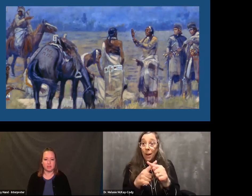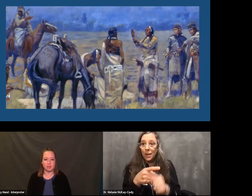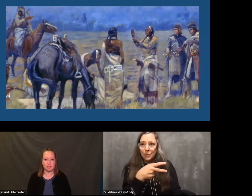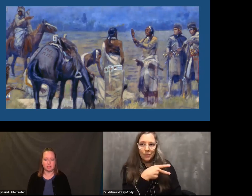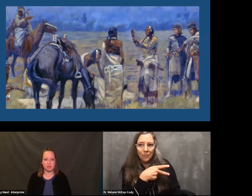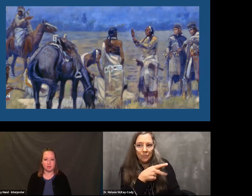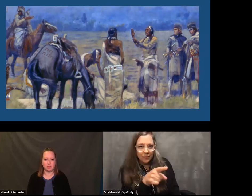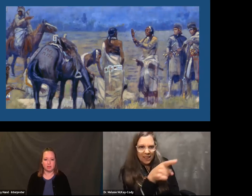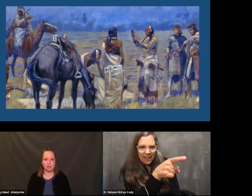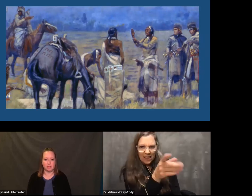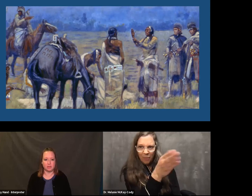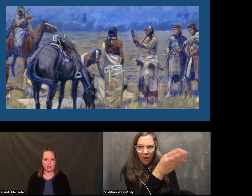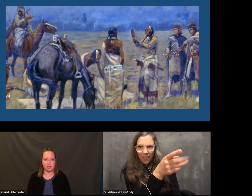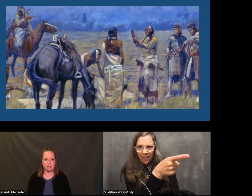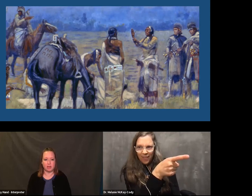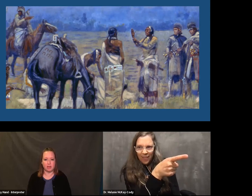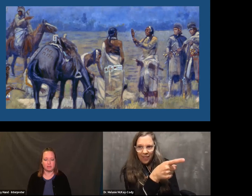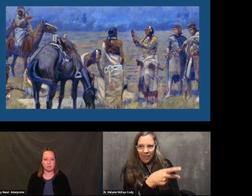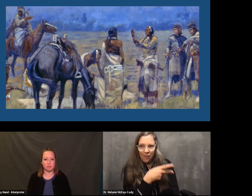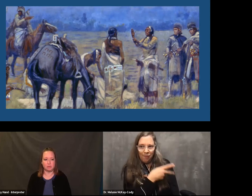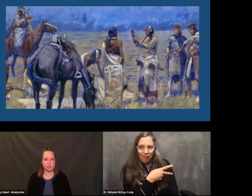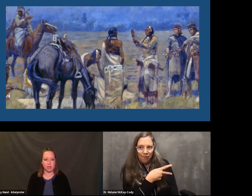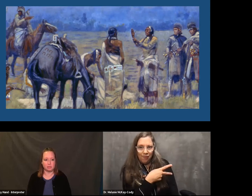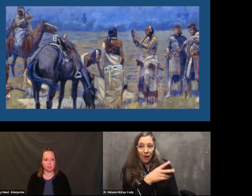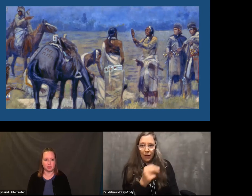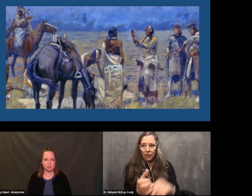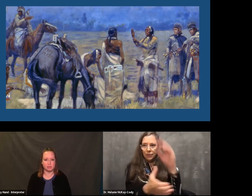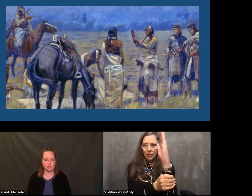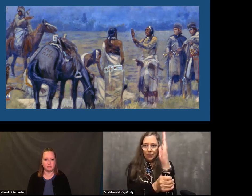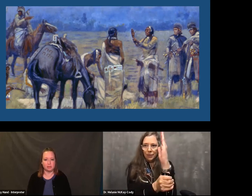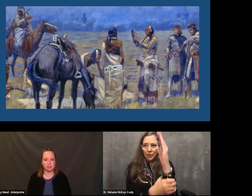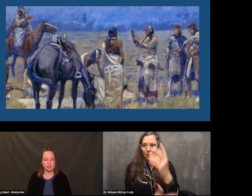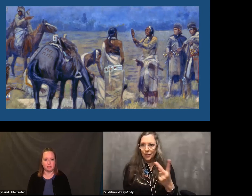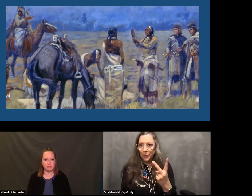Another instance of this sign that may have something to do with capture.